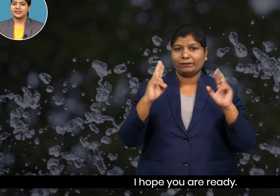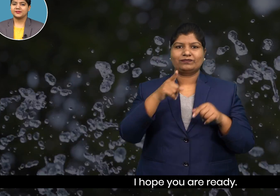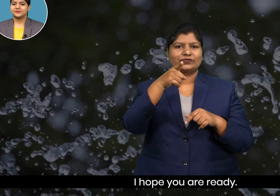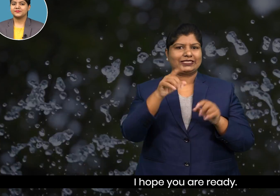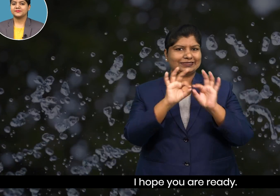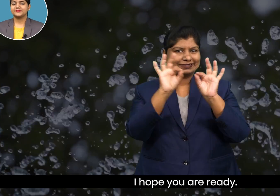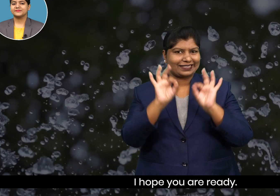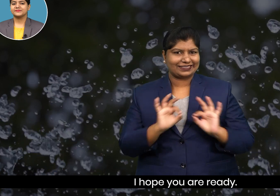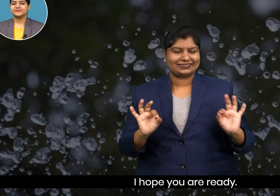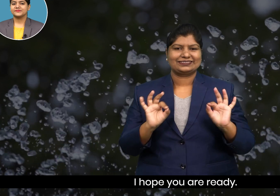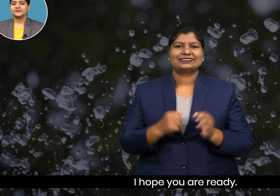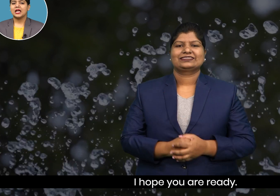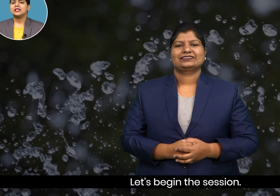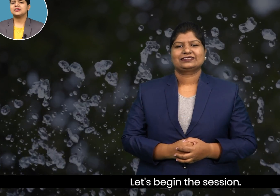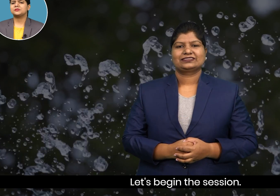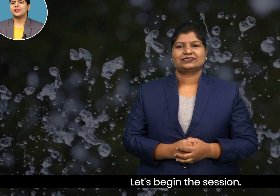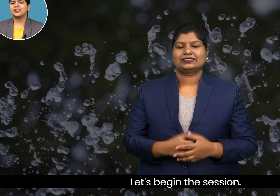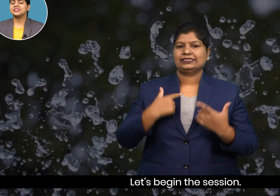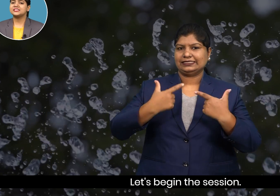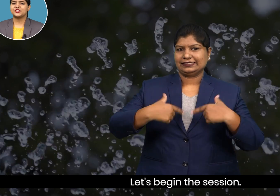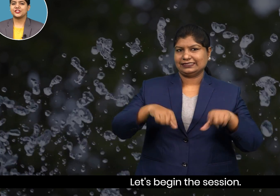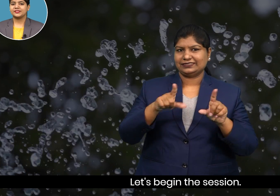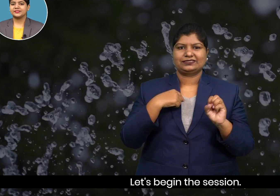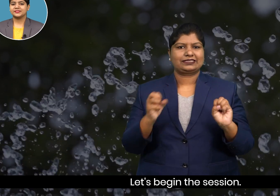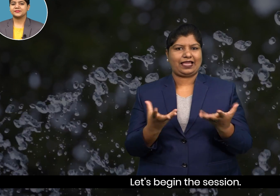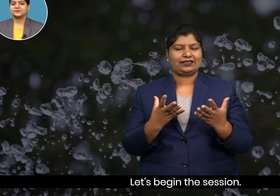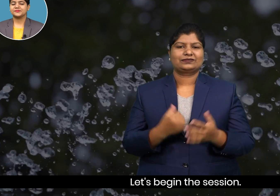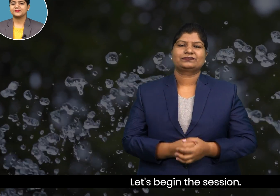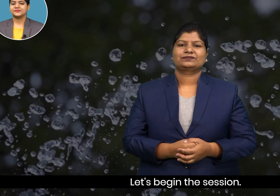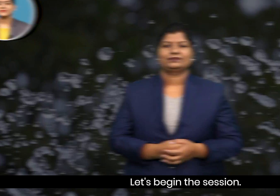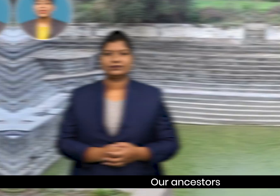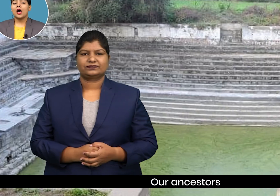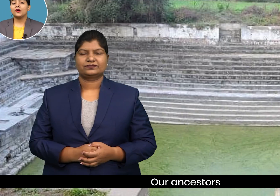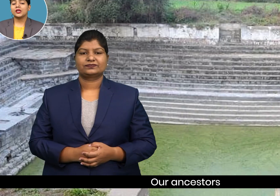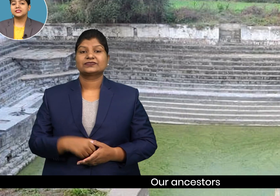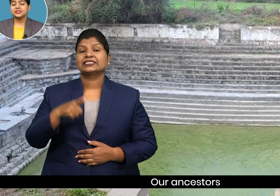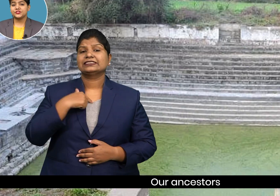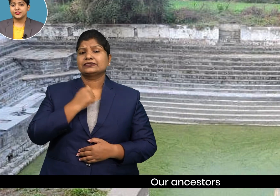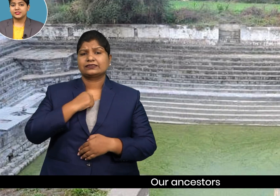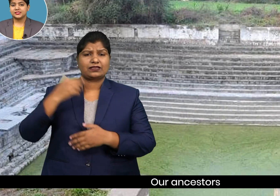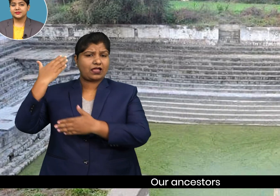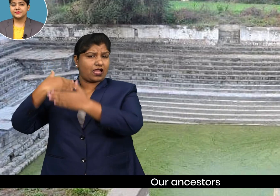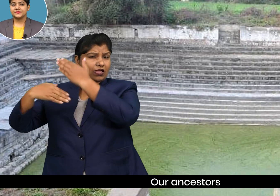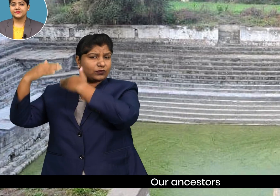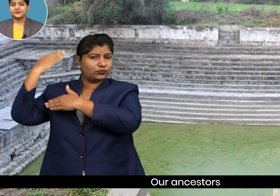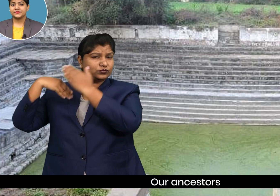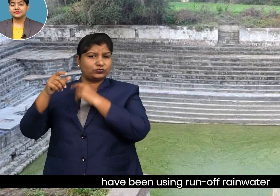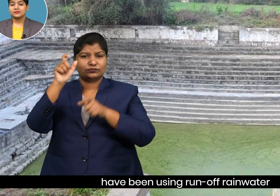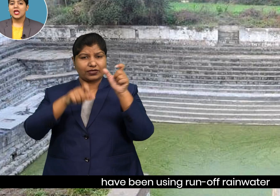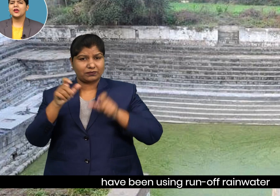let's begin this session our ancestors have been